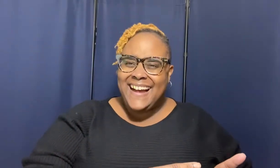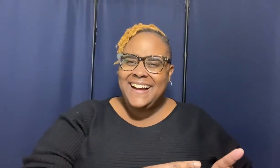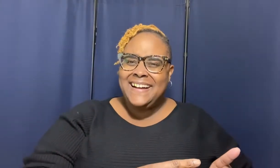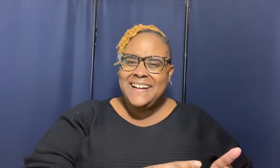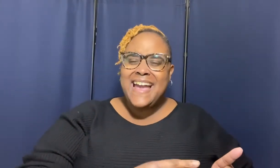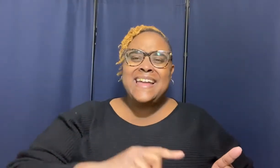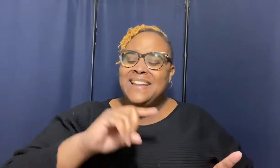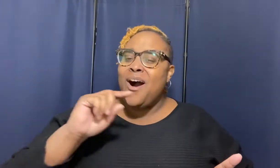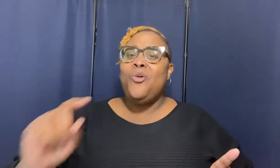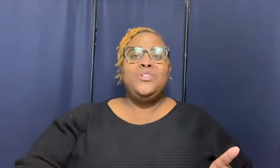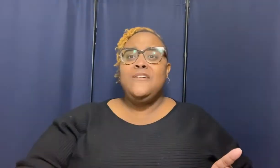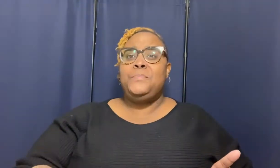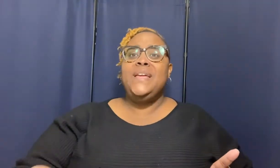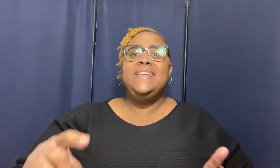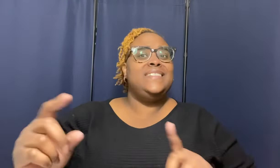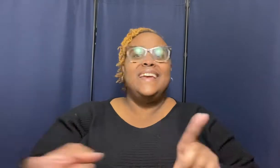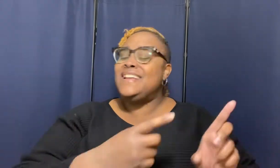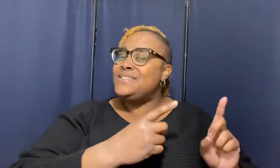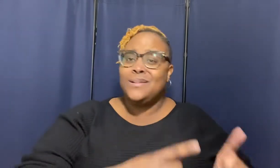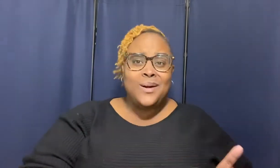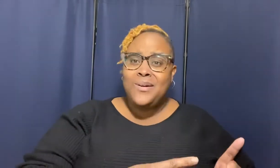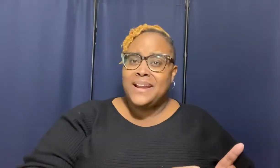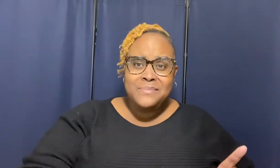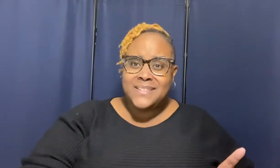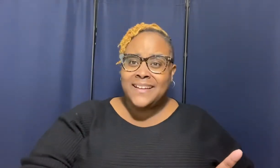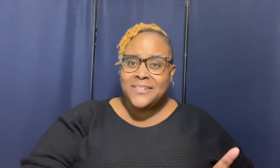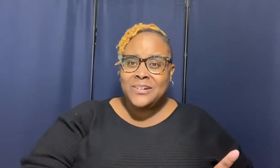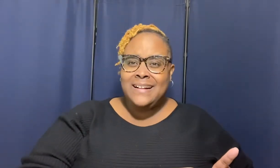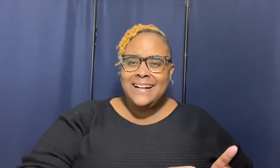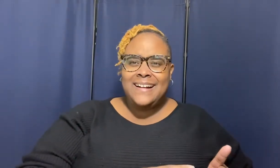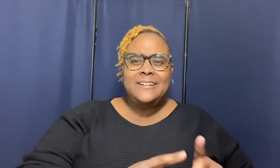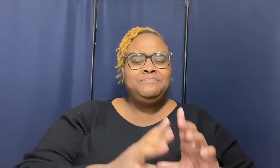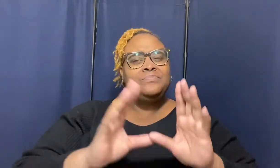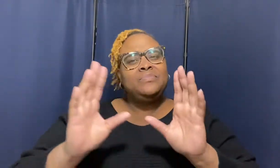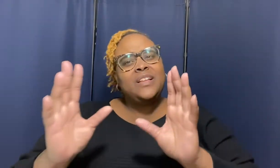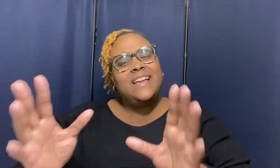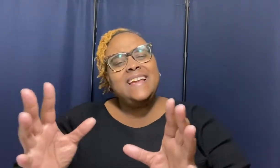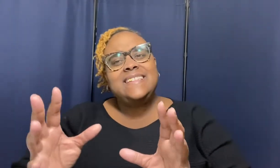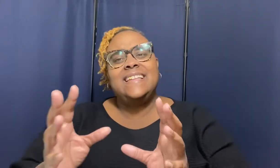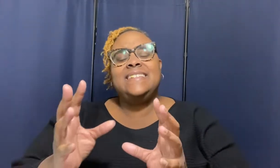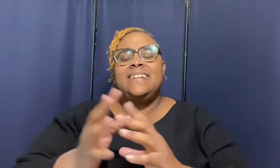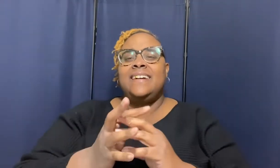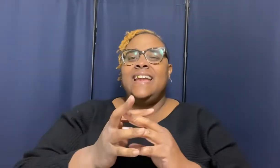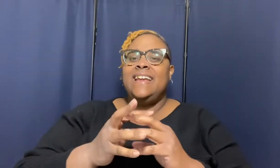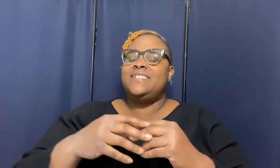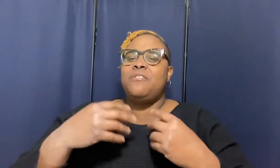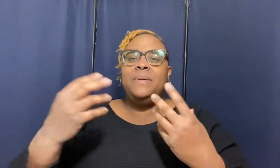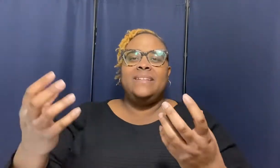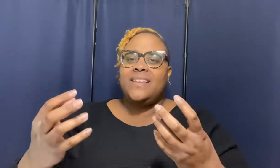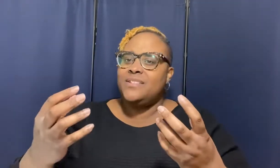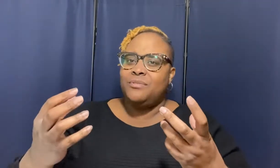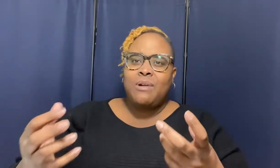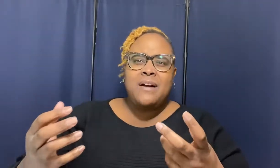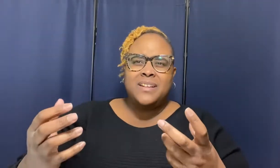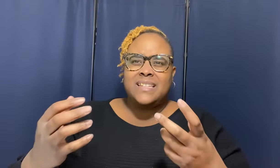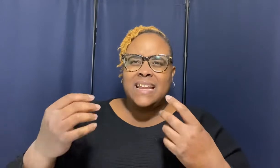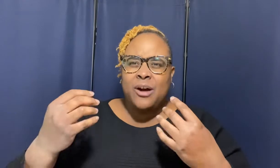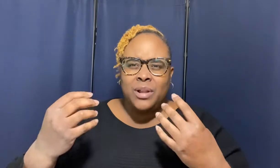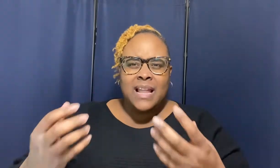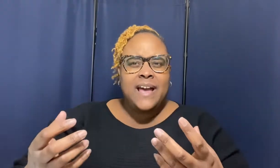and the owner of peace is the lord himself huh is is again it's so many things around us in our life